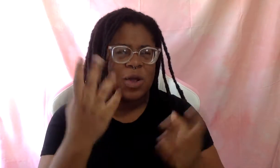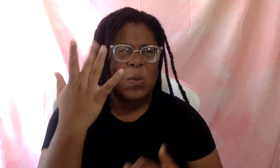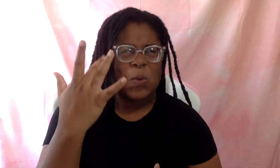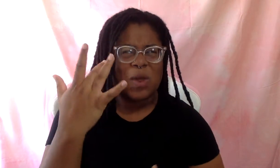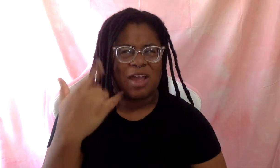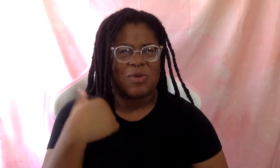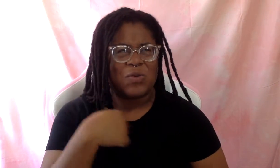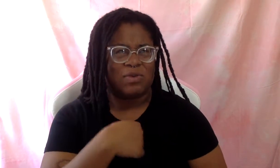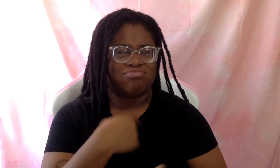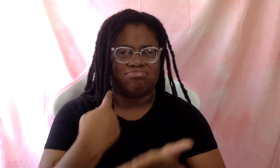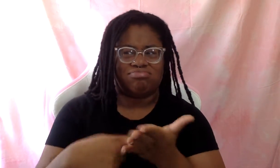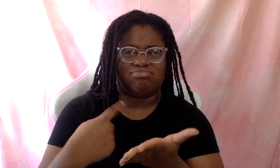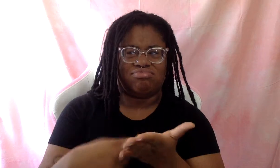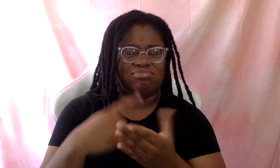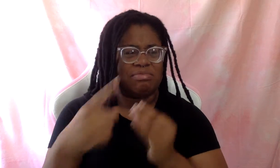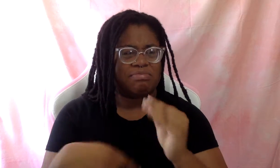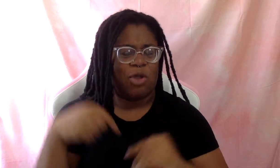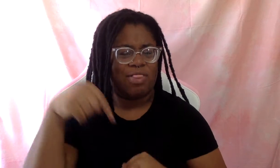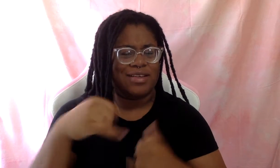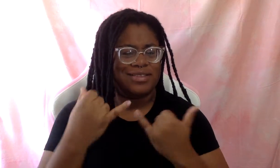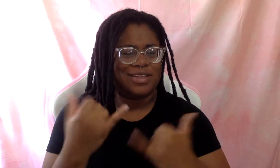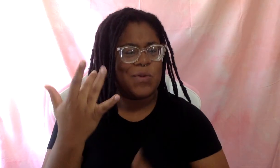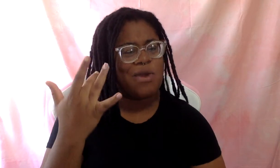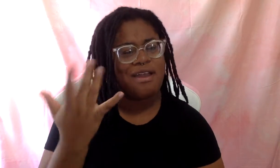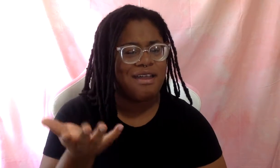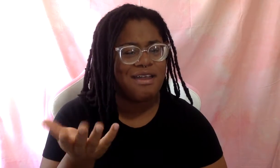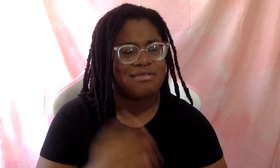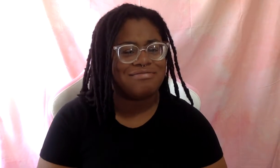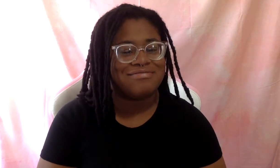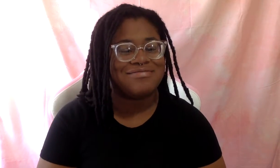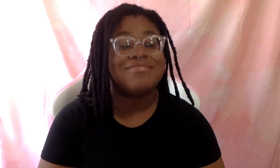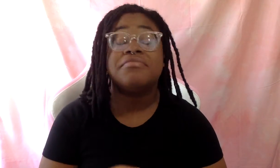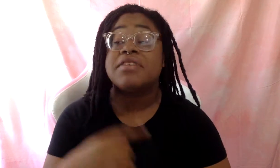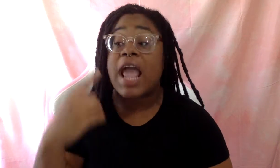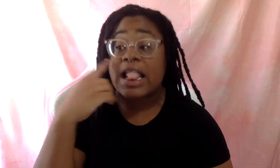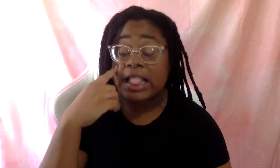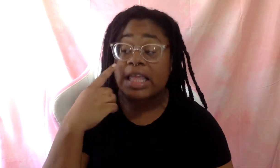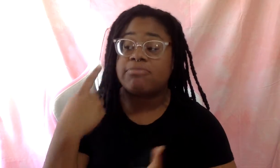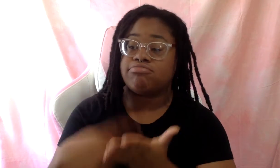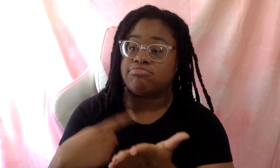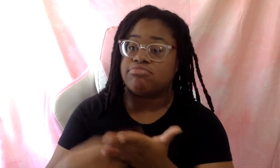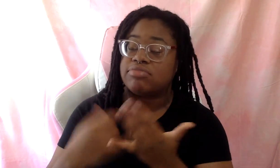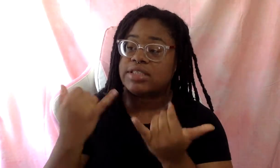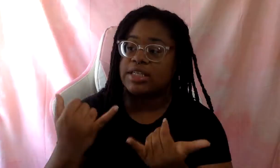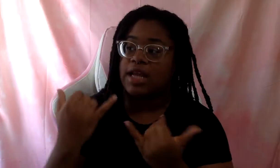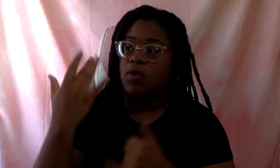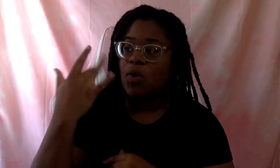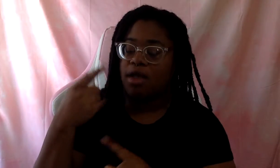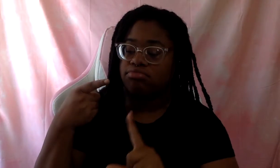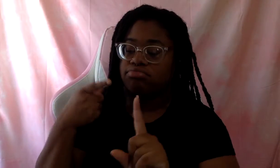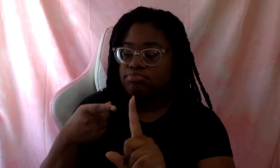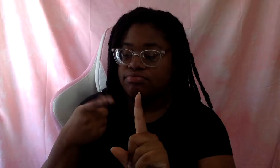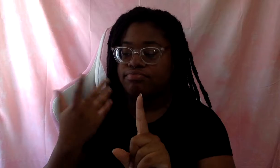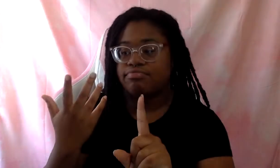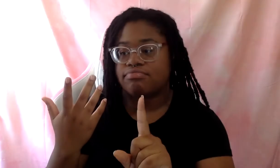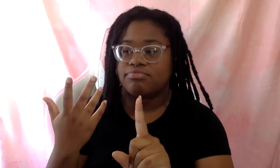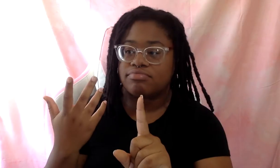talking about this today? I think we're talking about this today, uh, uh, for very personal